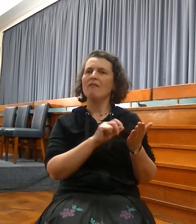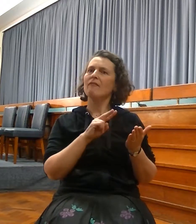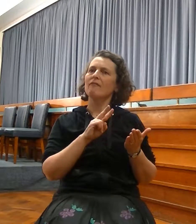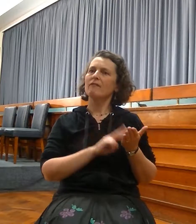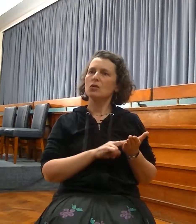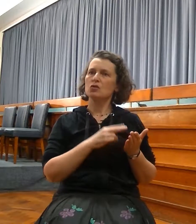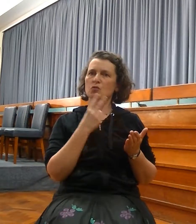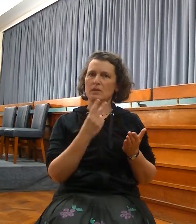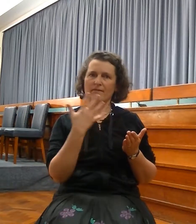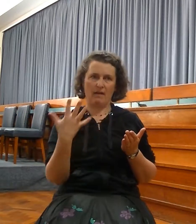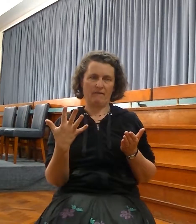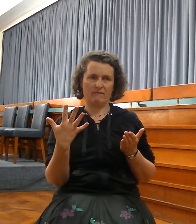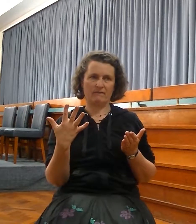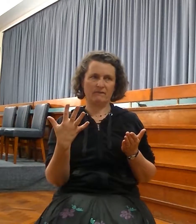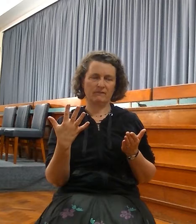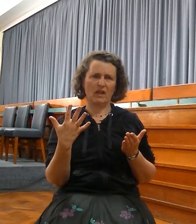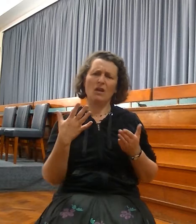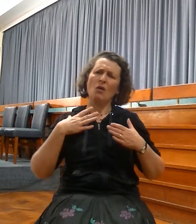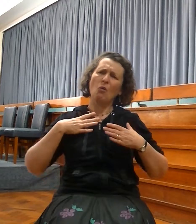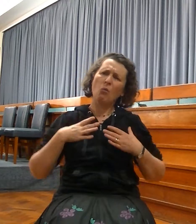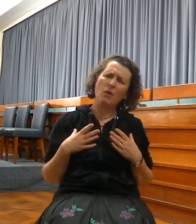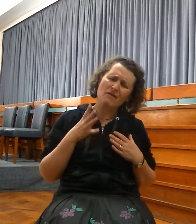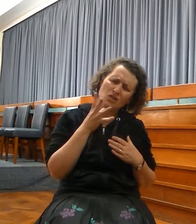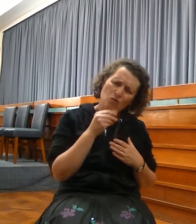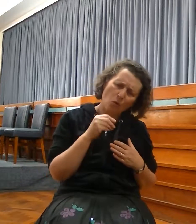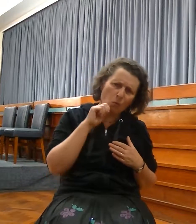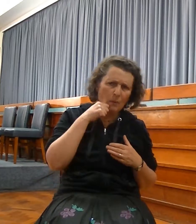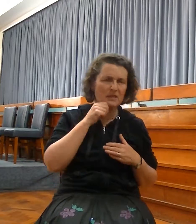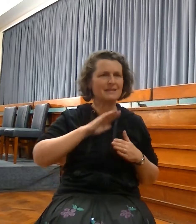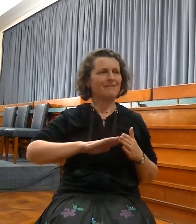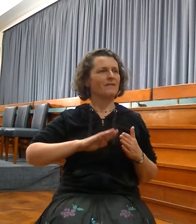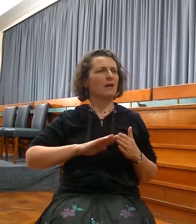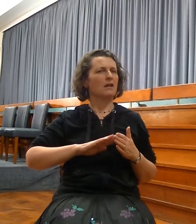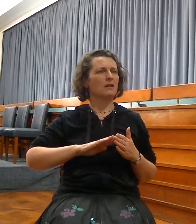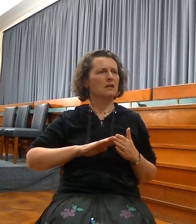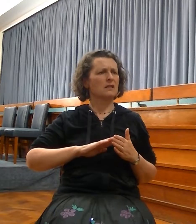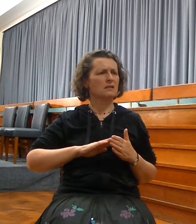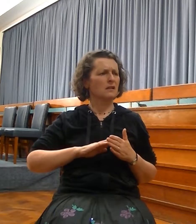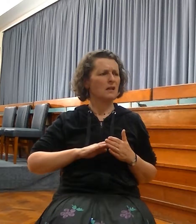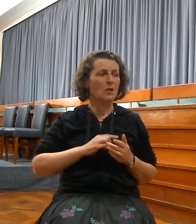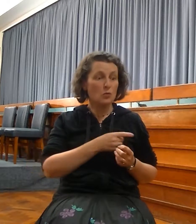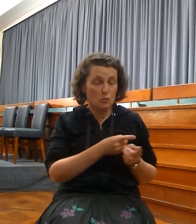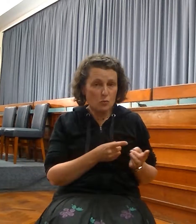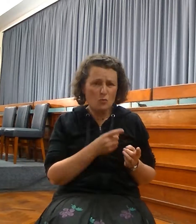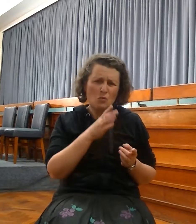have replenished every sorrowful soul as the faithful few